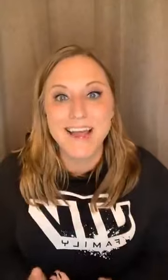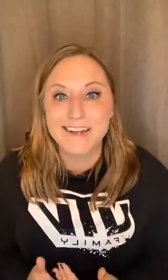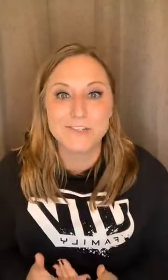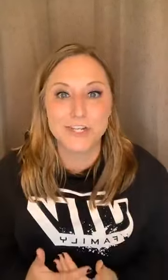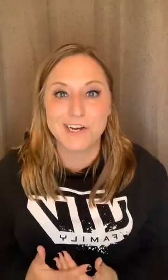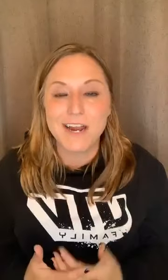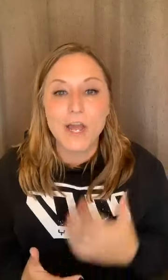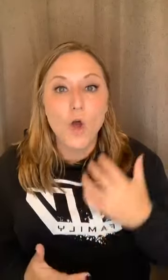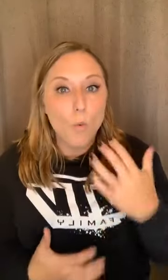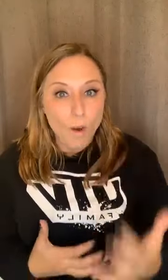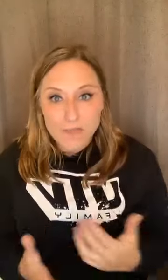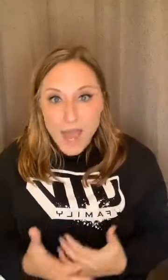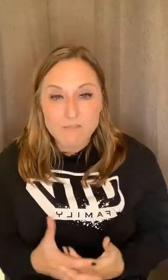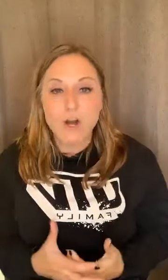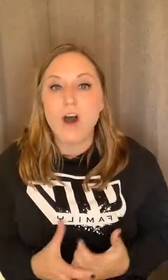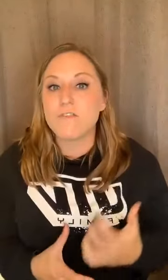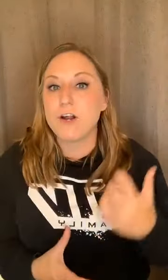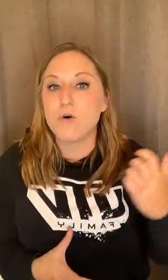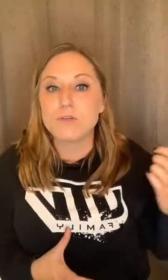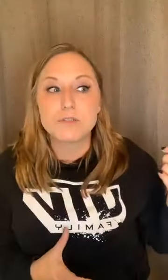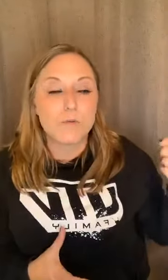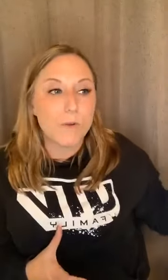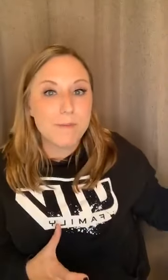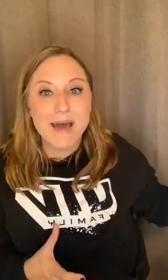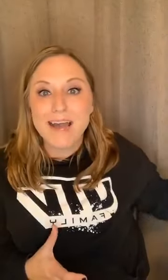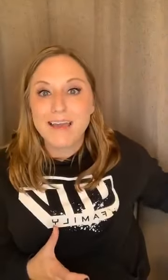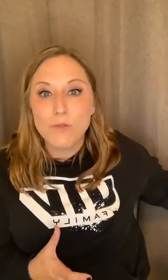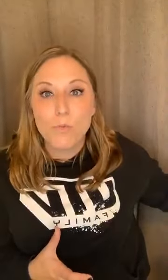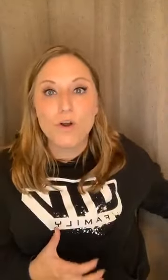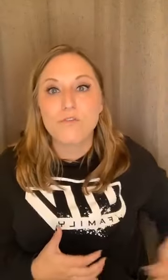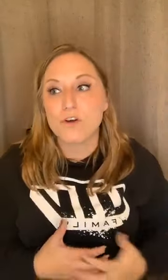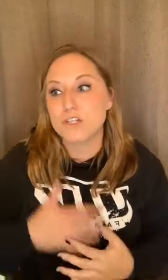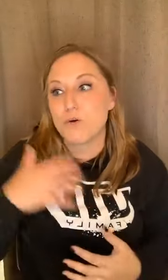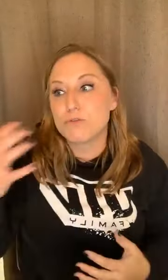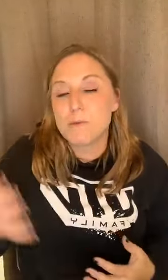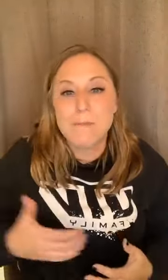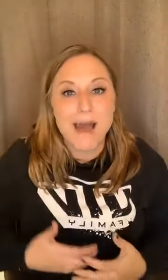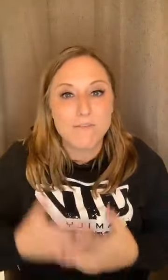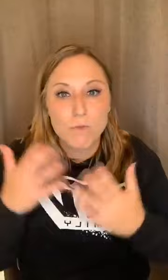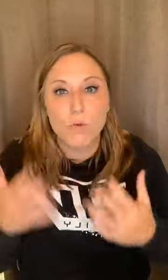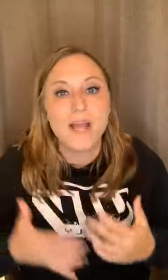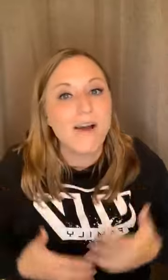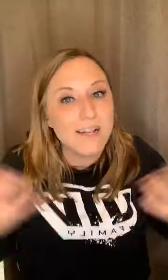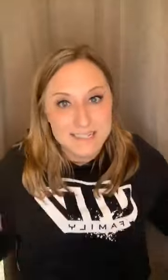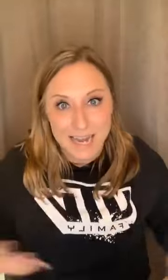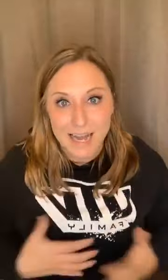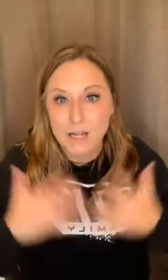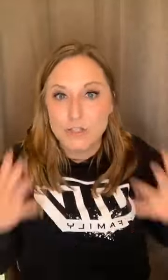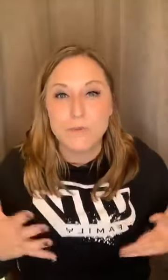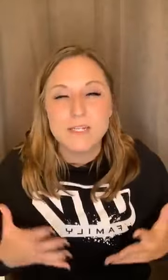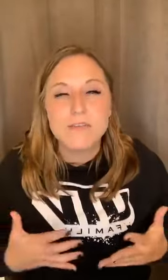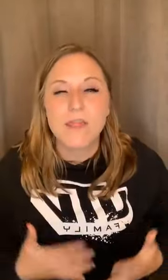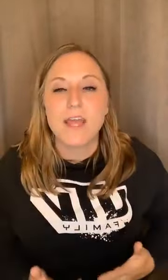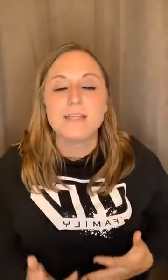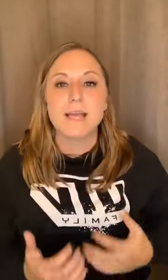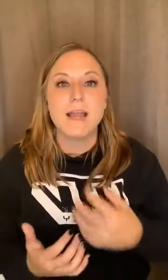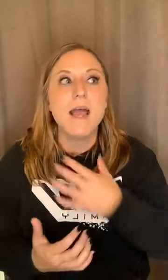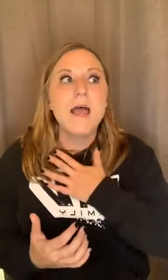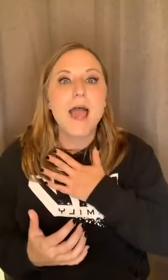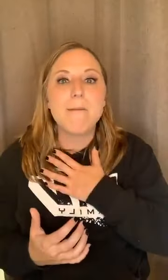and sharing what they have to offer. It holds women back in the workforce. It holds women back from going out and dating and doing different things. And, and